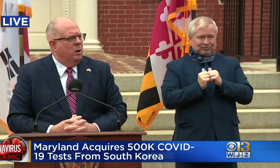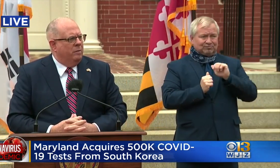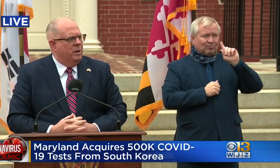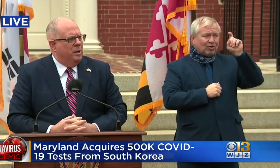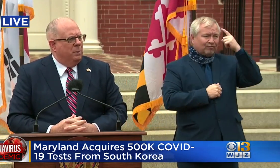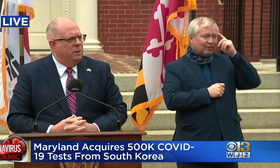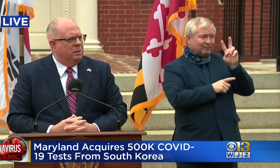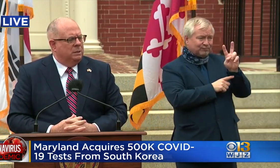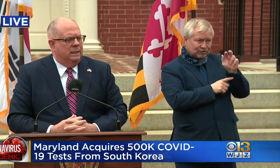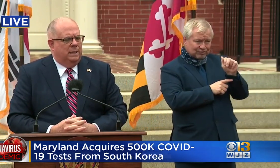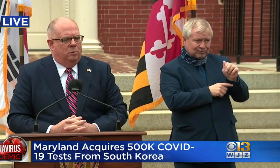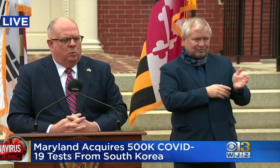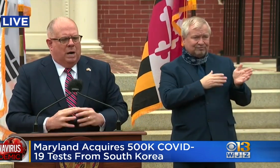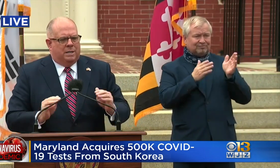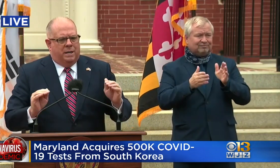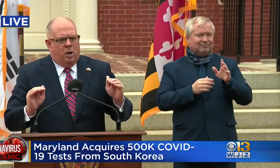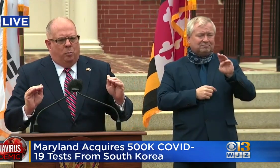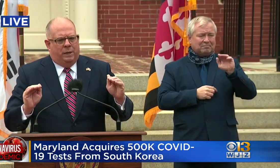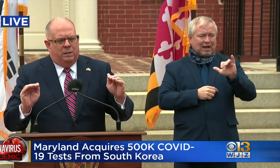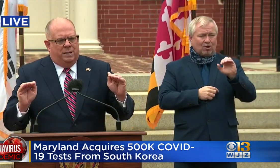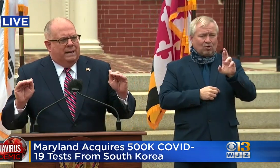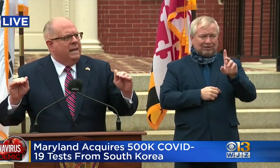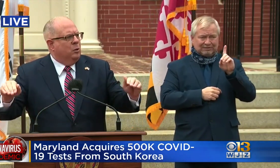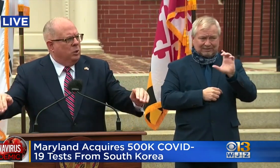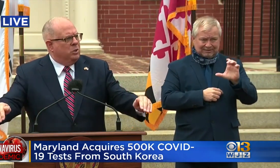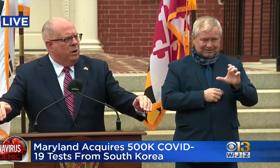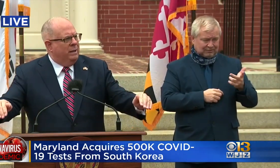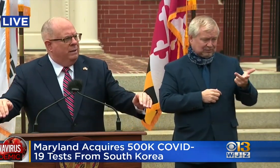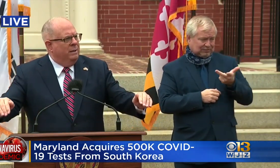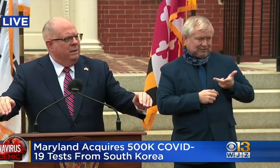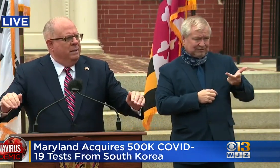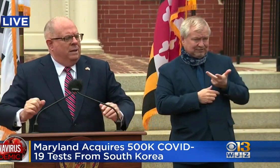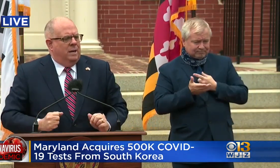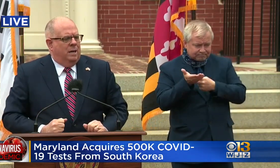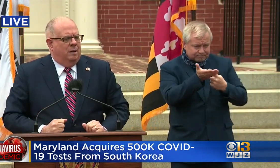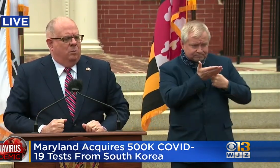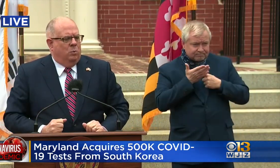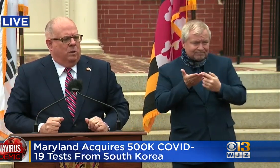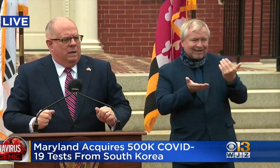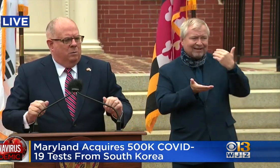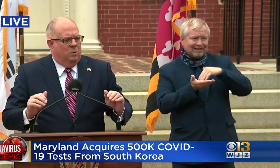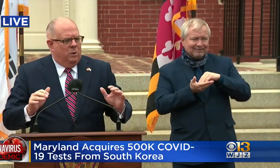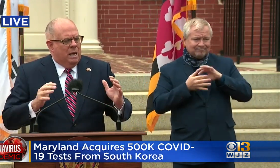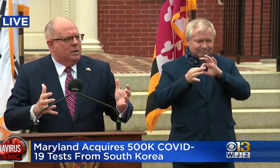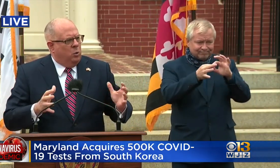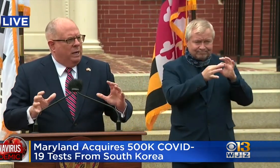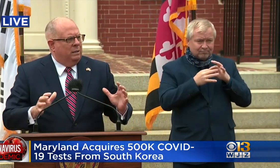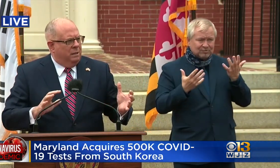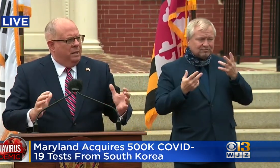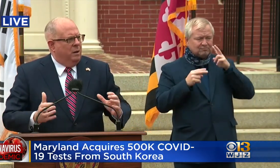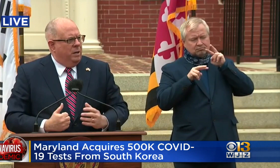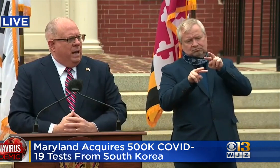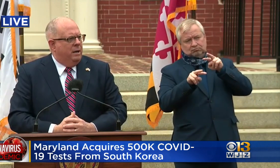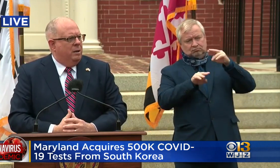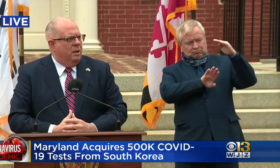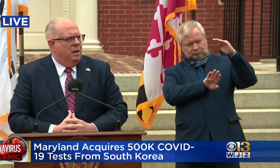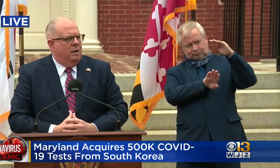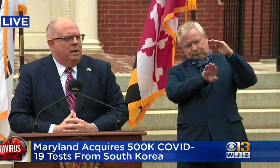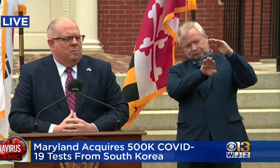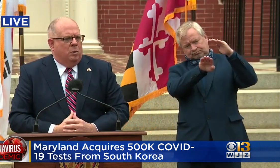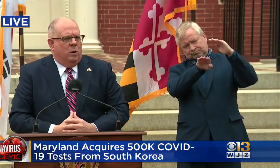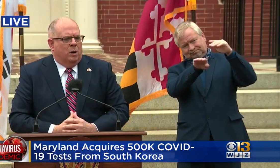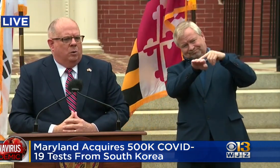Everybody, all of our numbers, we're watching and hoping to see that downward trend. We're not quite there yet,